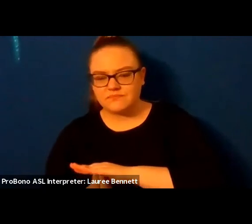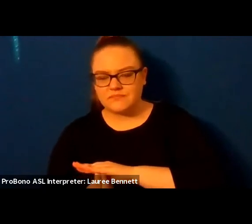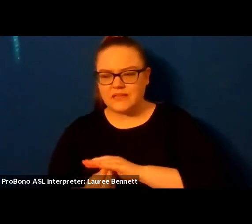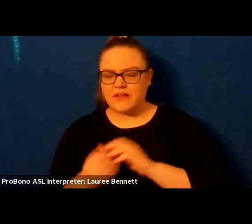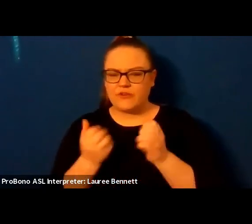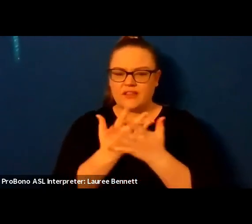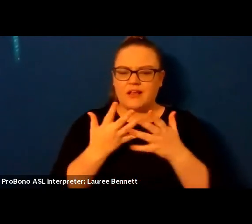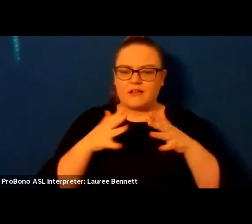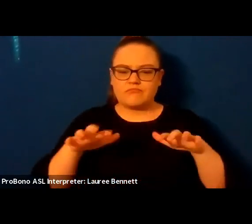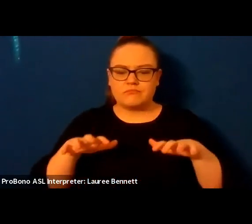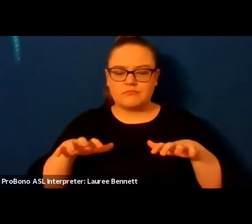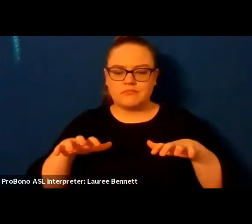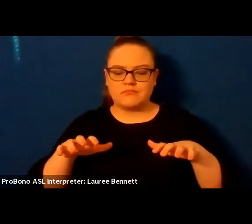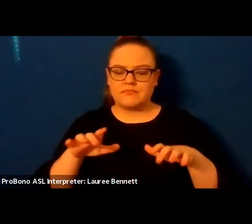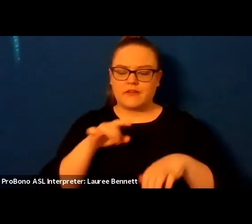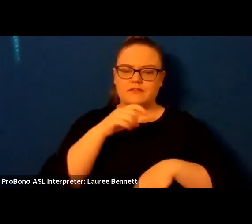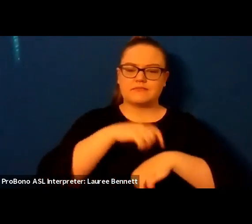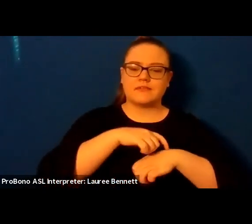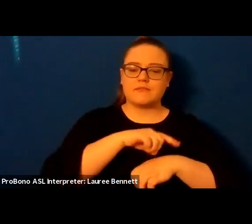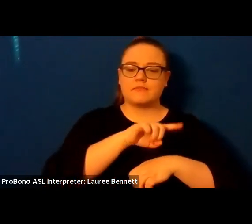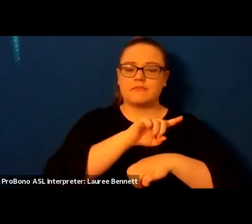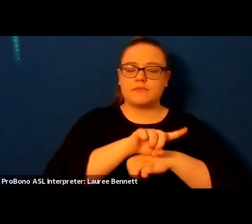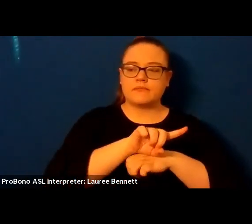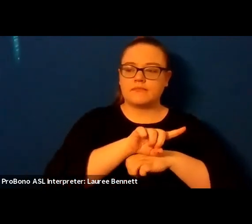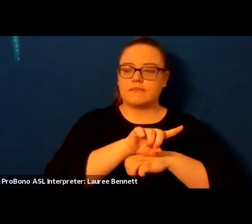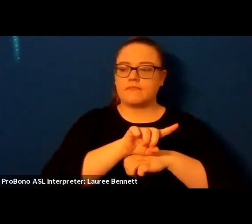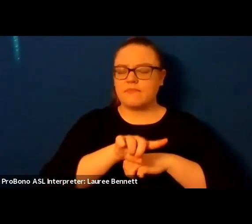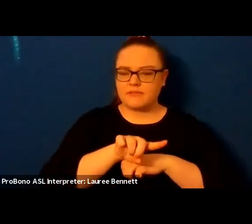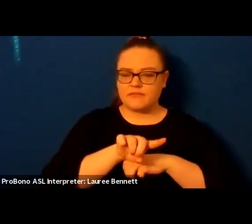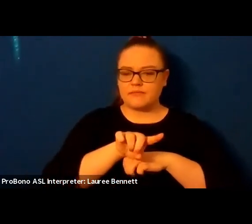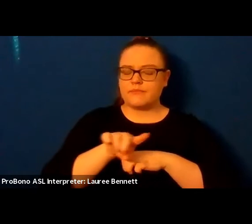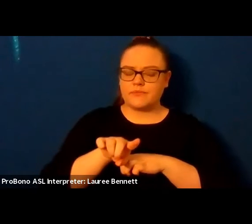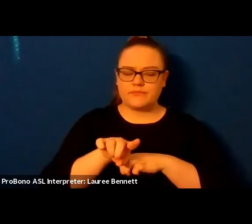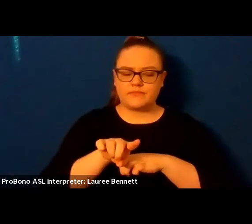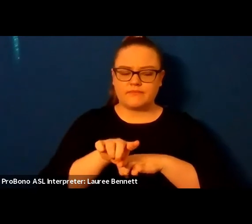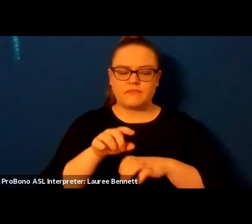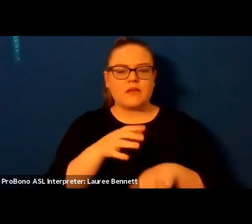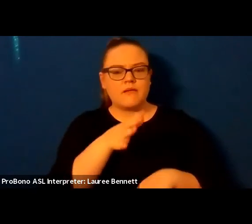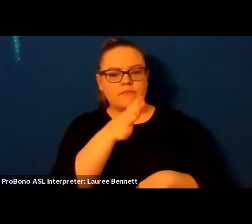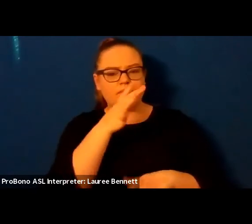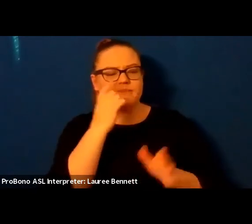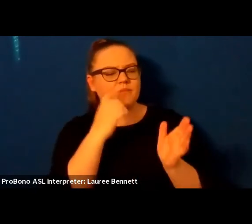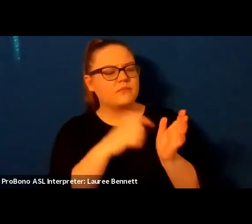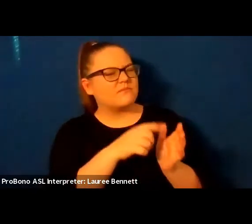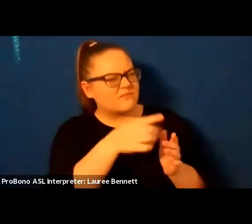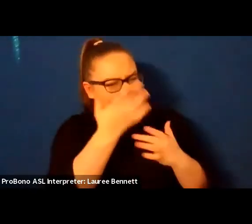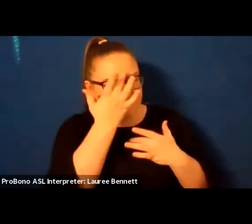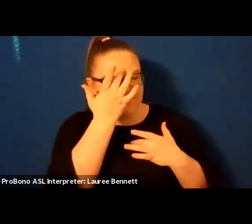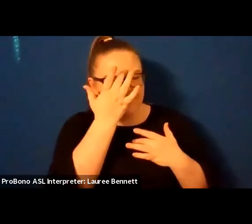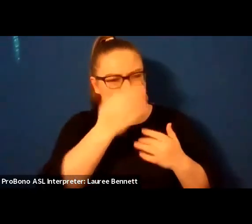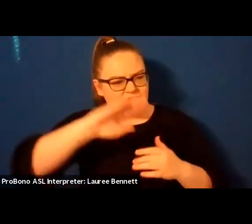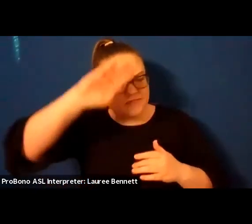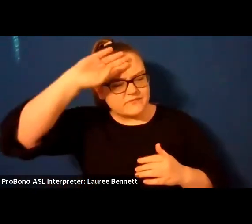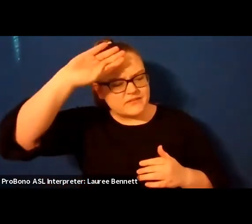say your mother found you hot and aching wooden warped your bones made